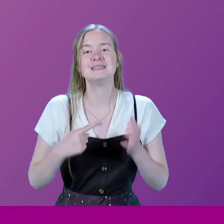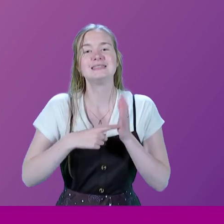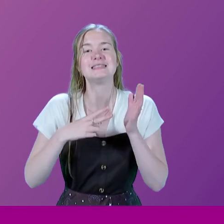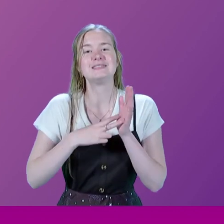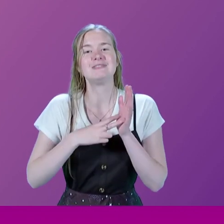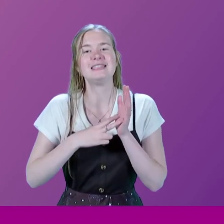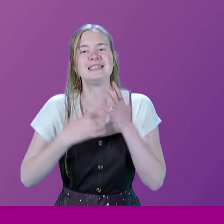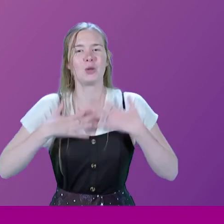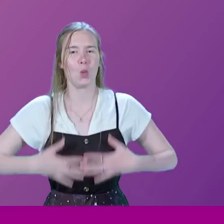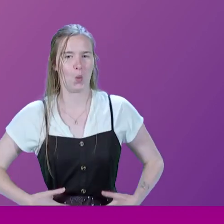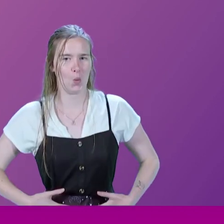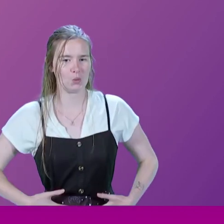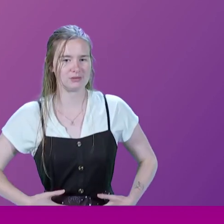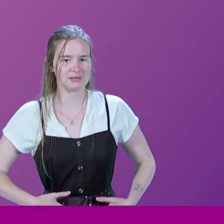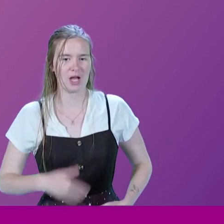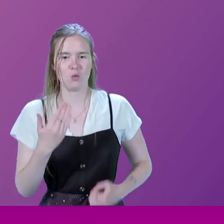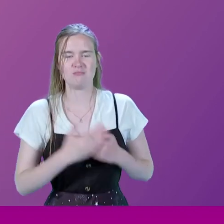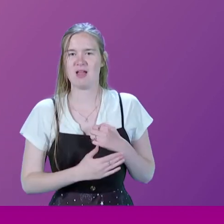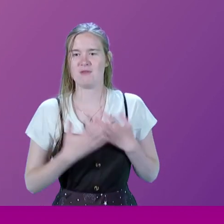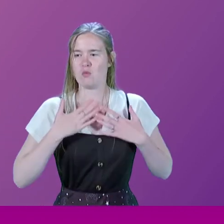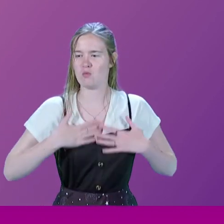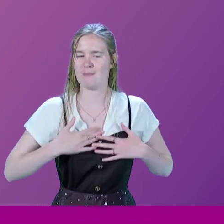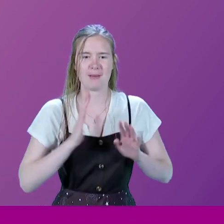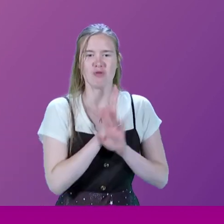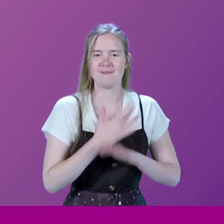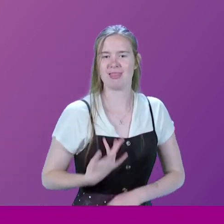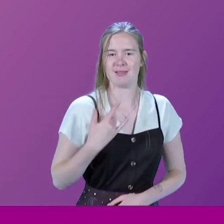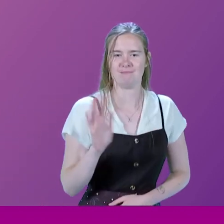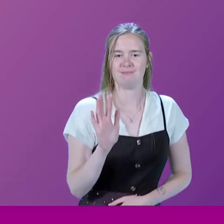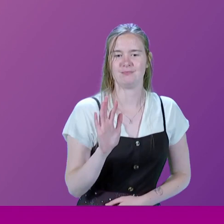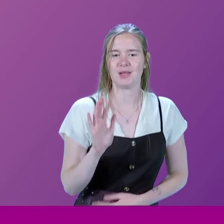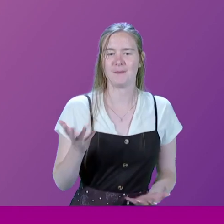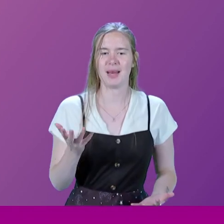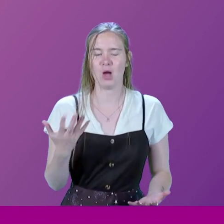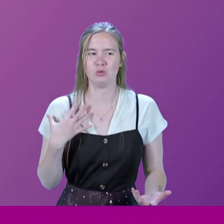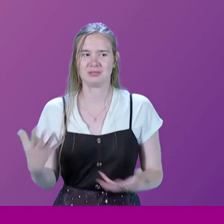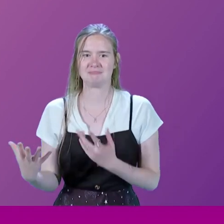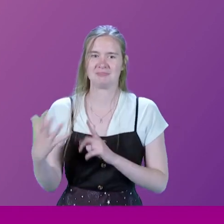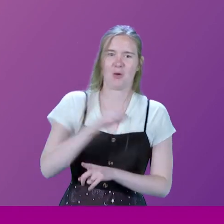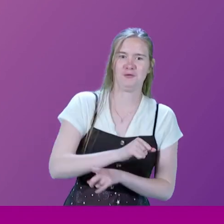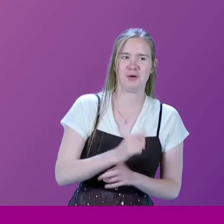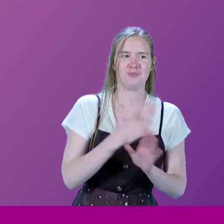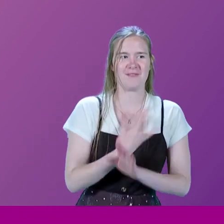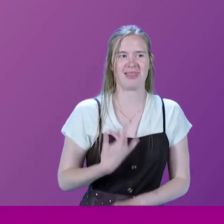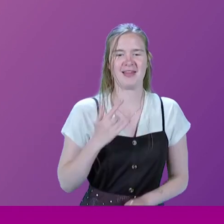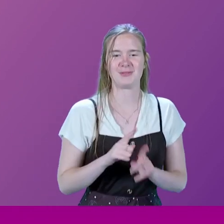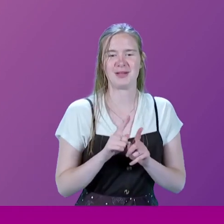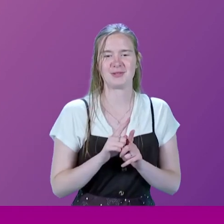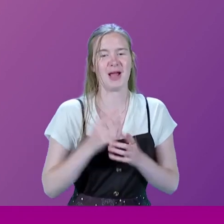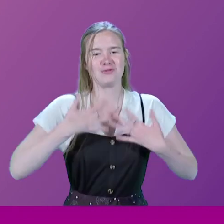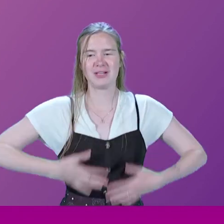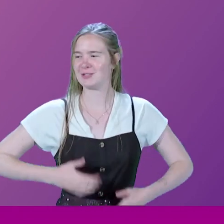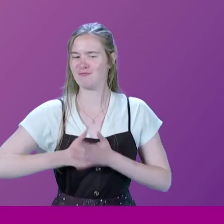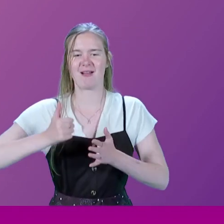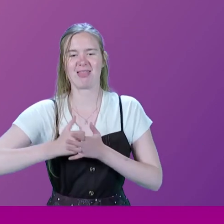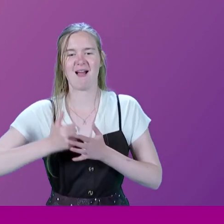clothes. I wouldn't dream of wearing them in my private life. But actually, that's now spilled over into my private life. So I now dress like that all